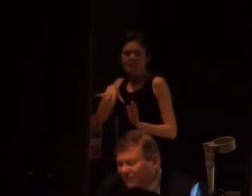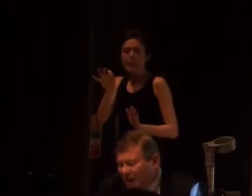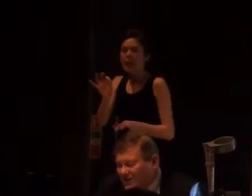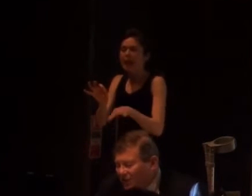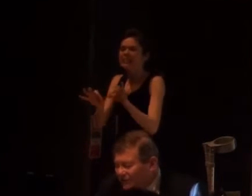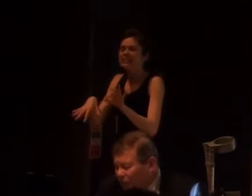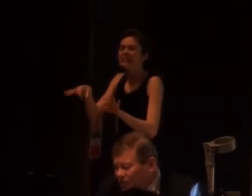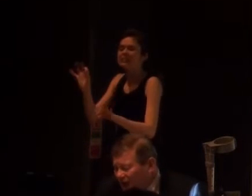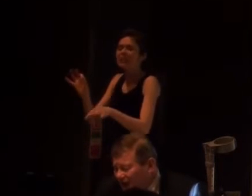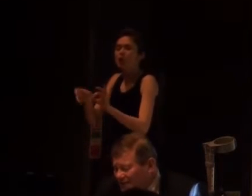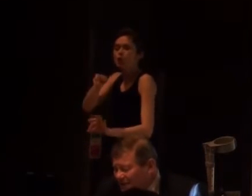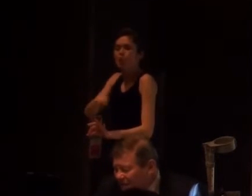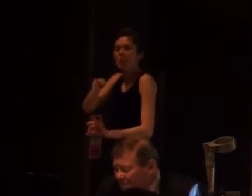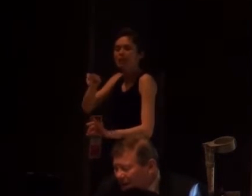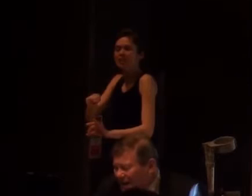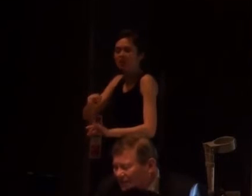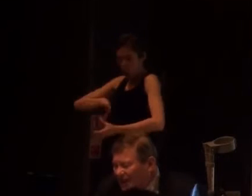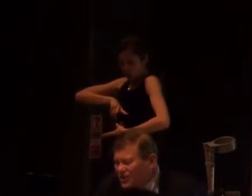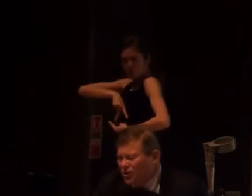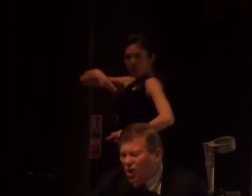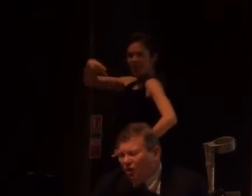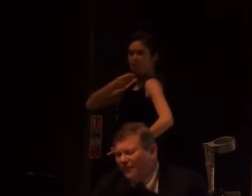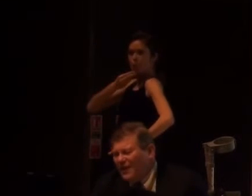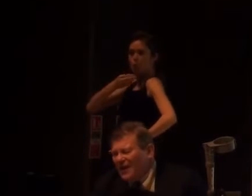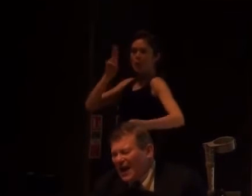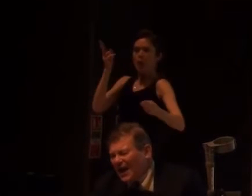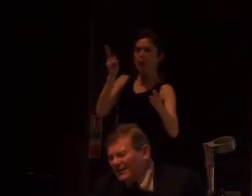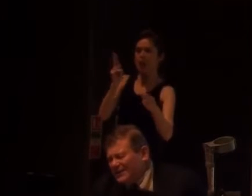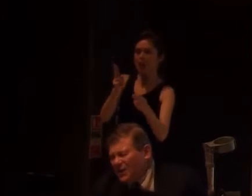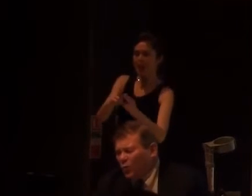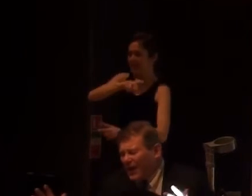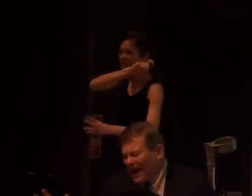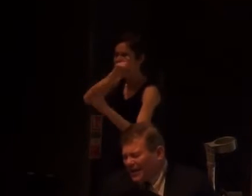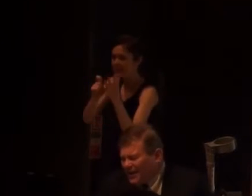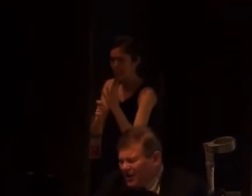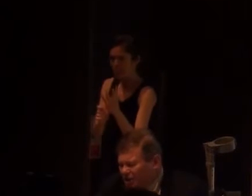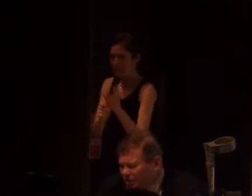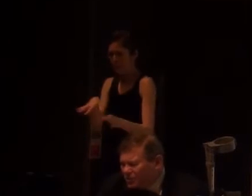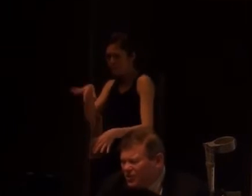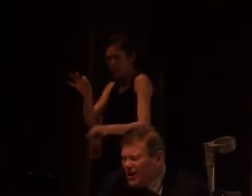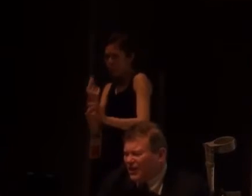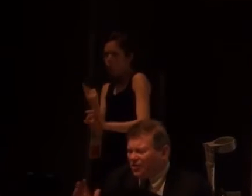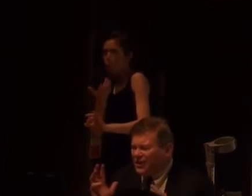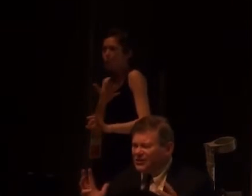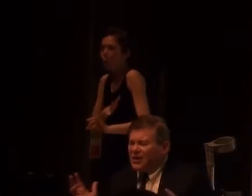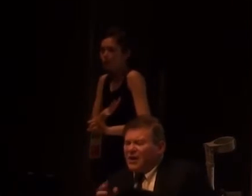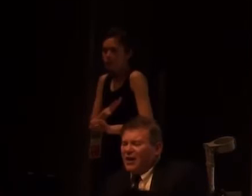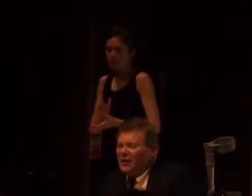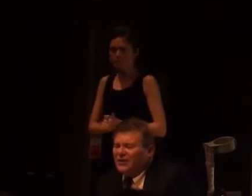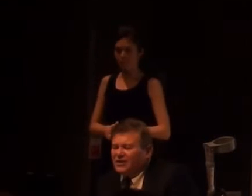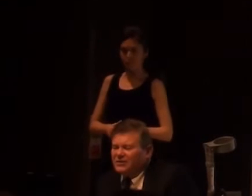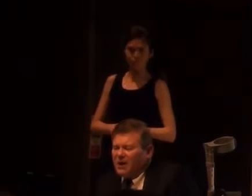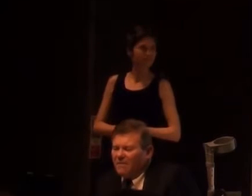that was based on false science, but it nevertheless took off, and we had a huge increase